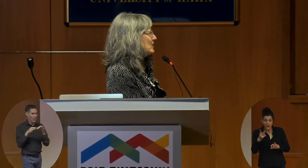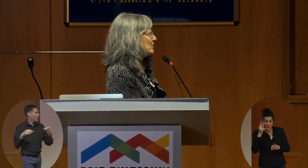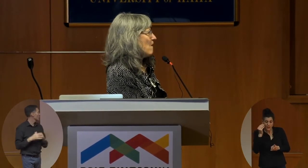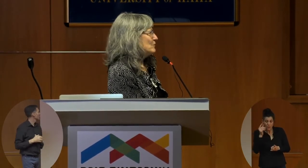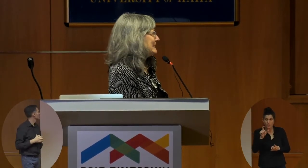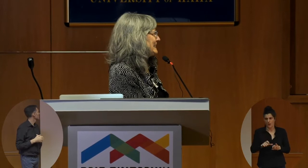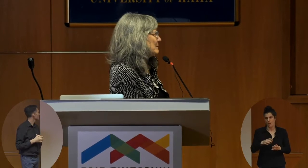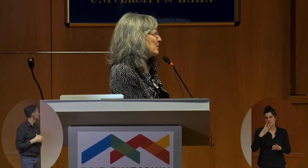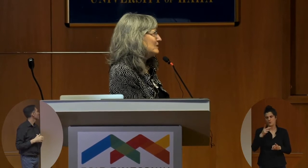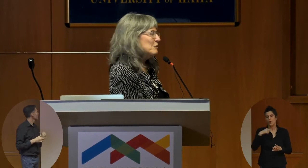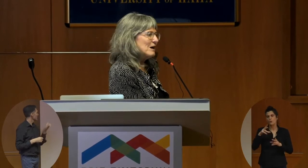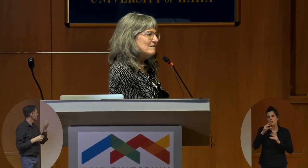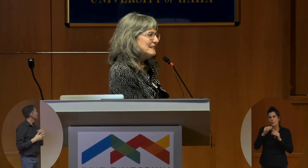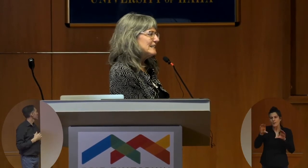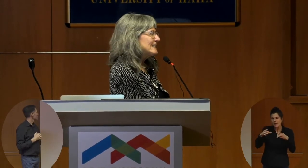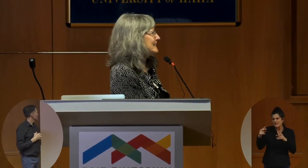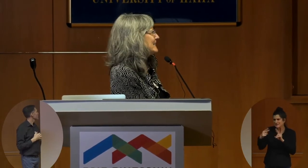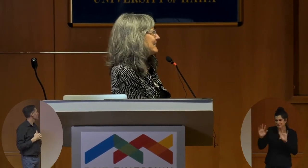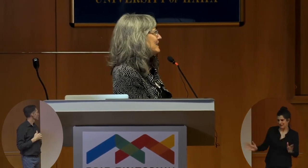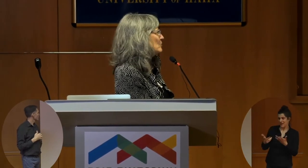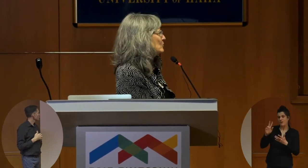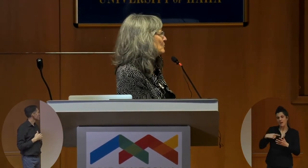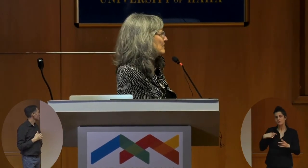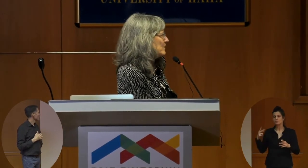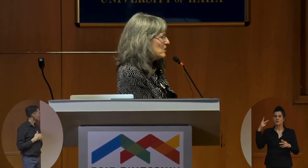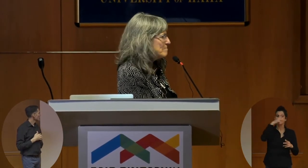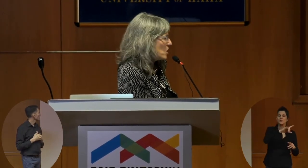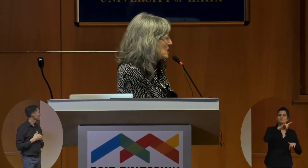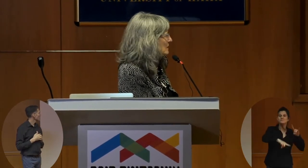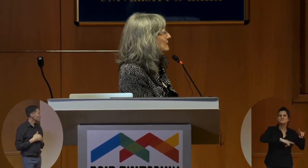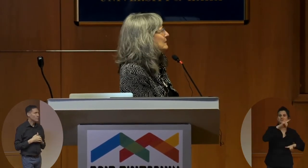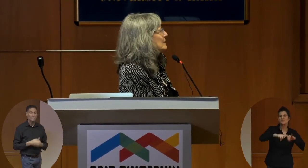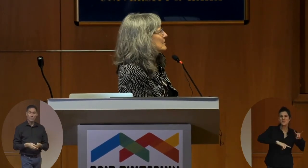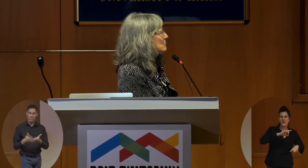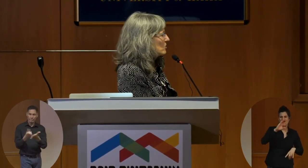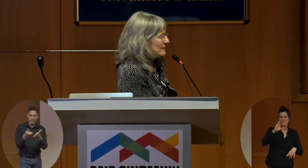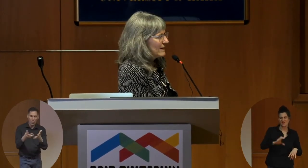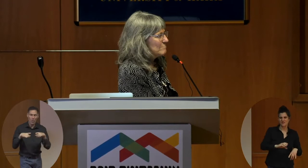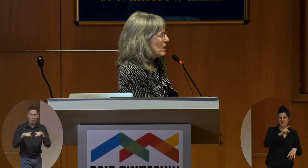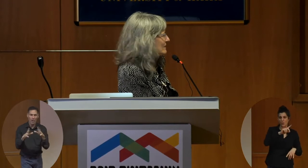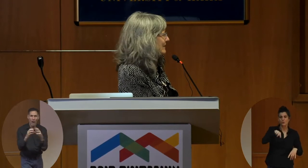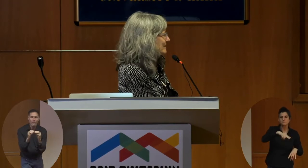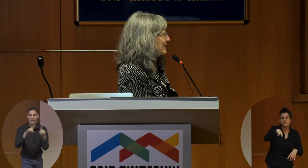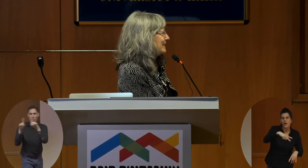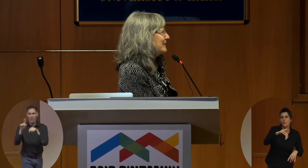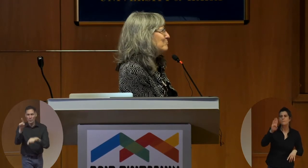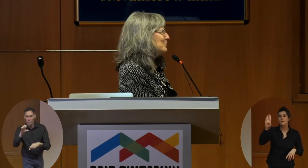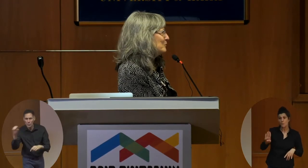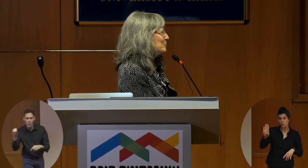rush conferences, but also while visiting the San Diego Zoo Safari Park, strolling around Boston, and in beautiful